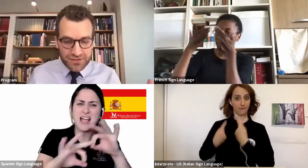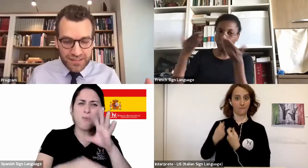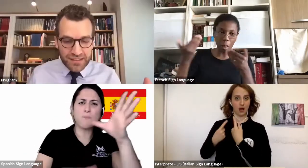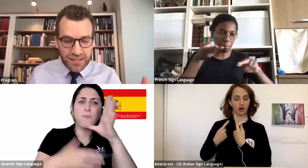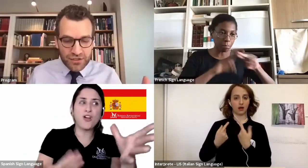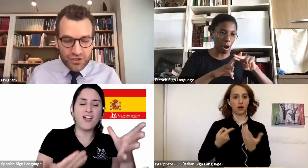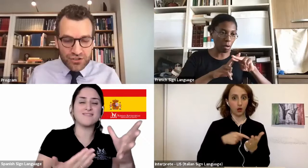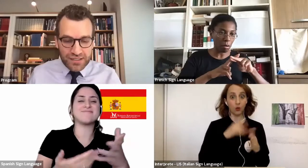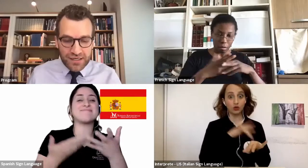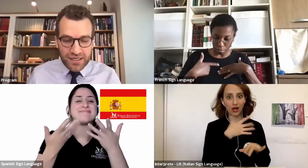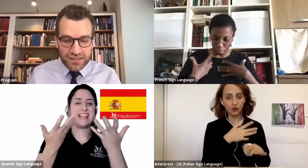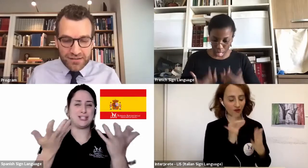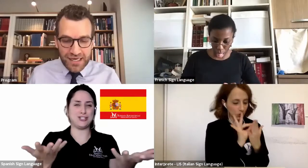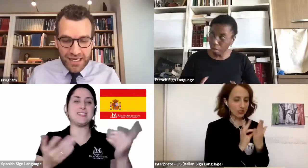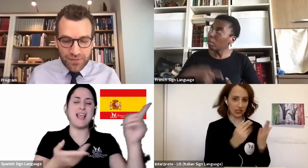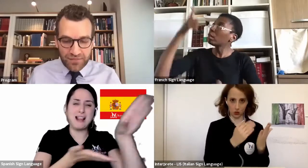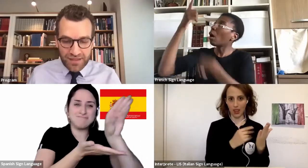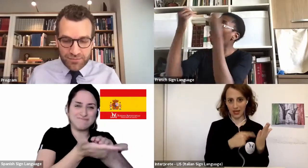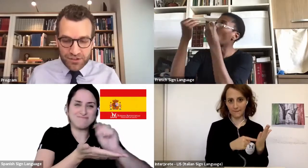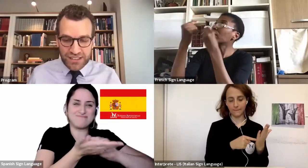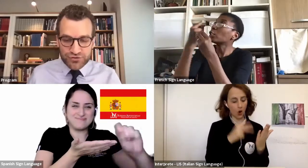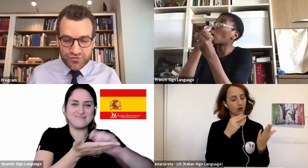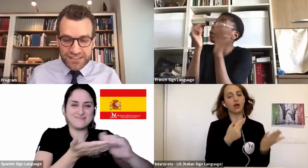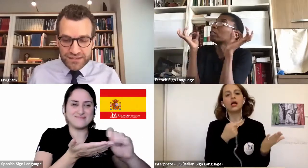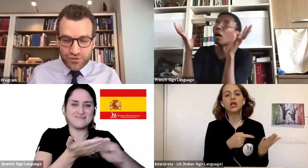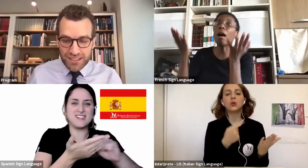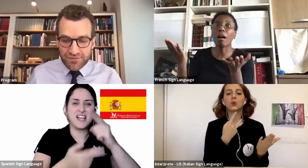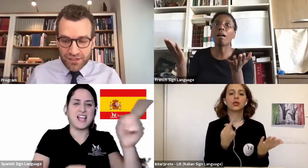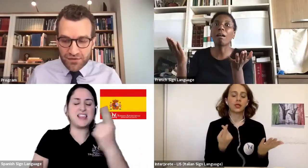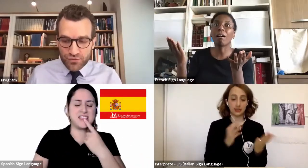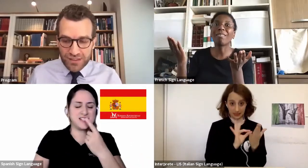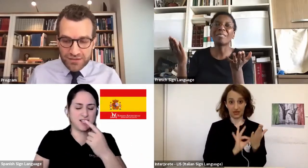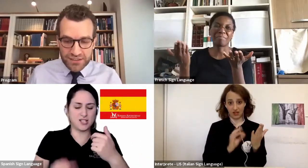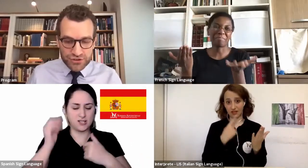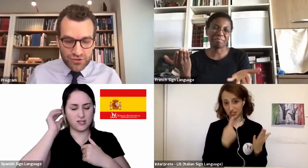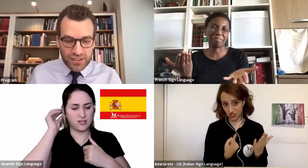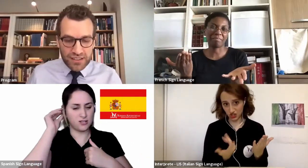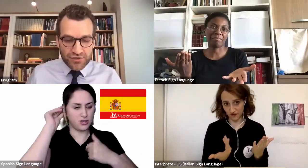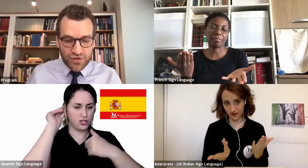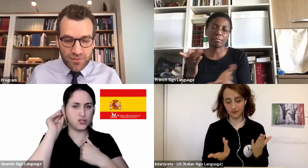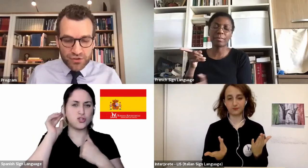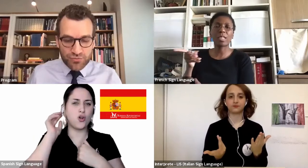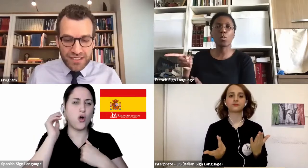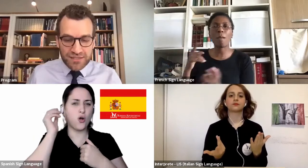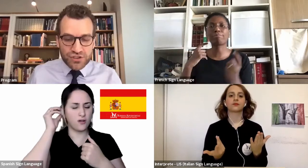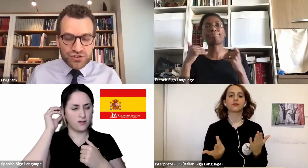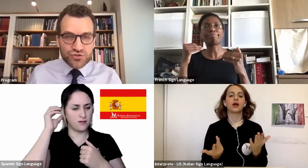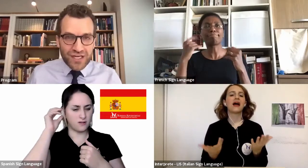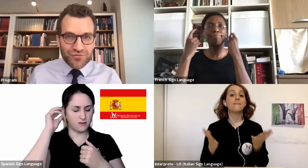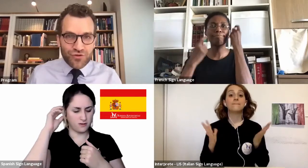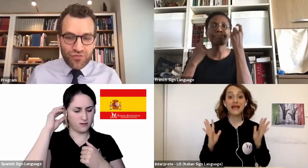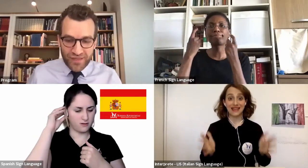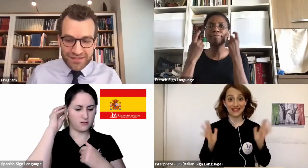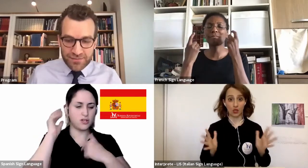that not that I am, I think, in much danger of ceasing to believe in God. The real danger is of coming to believe such